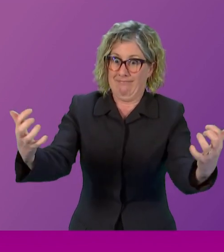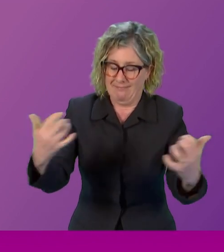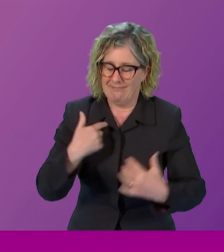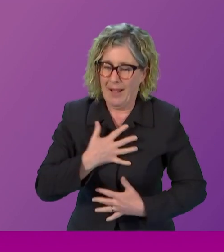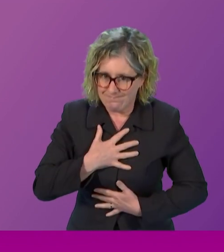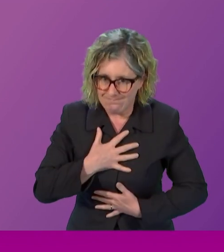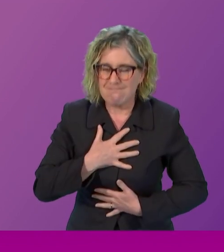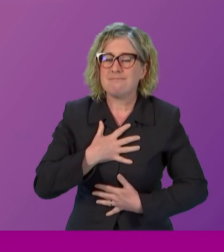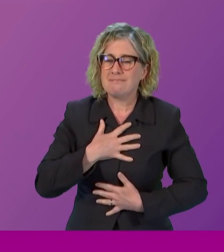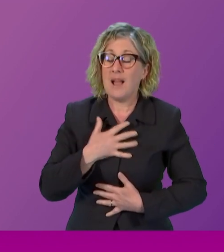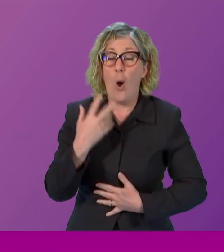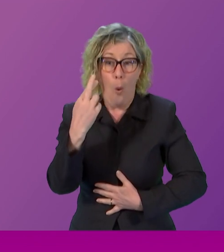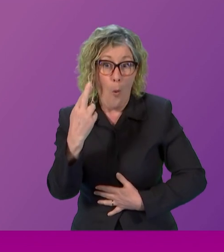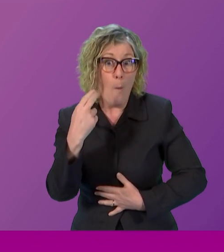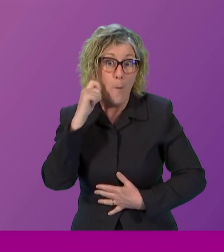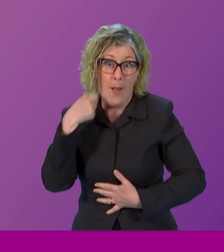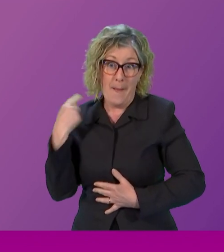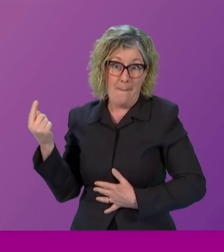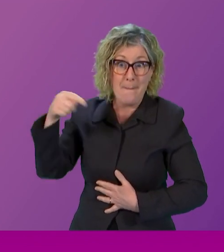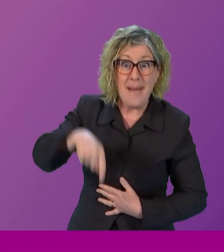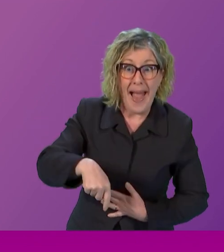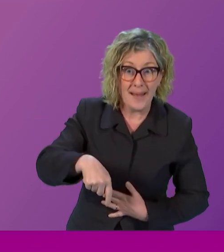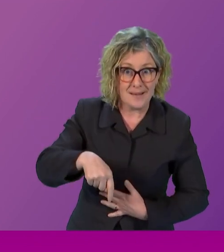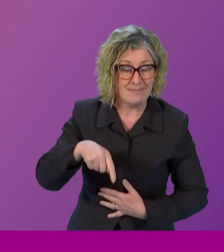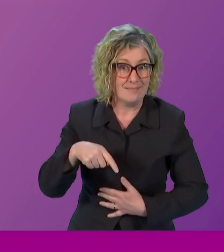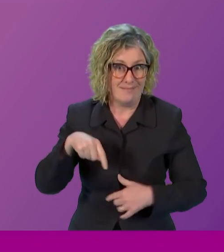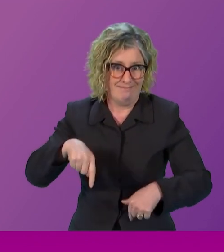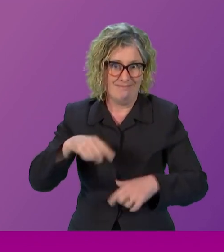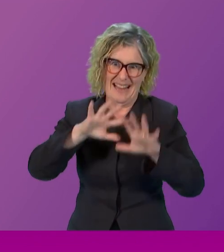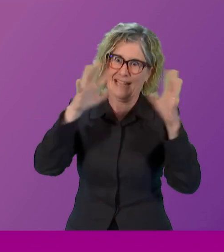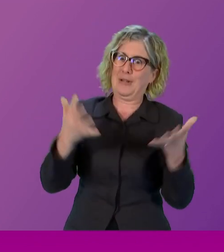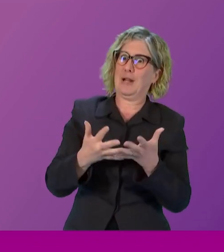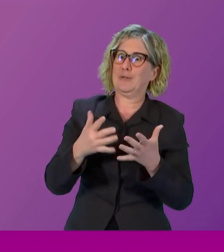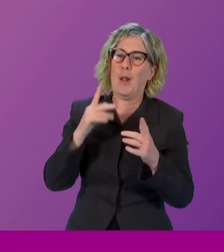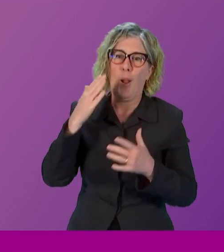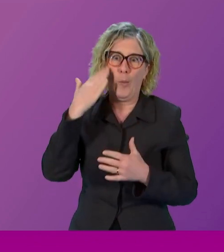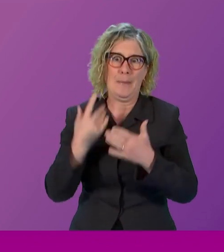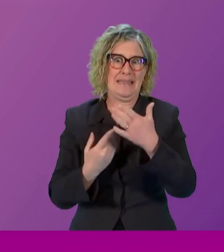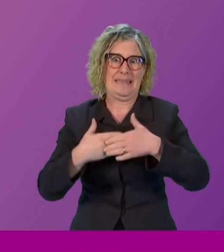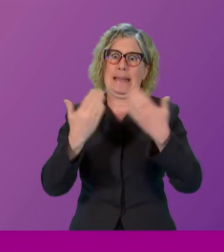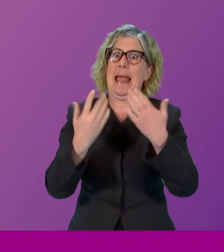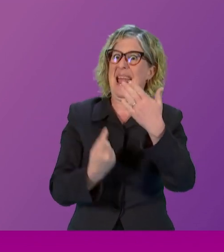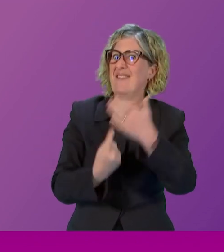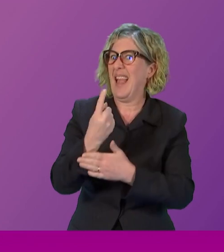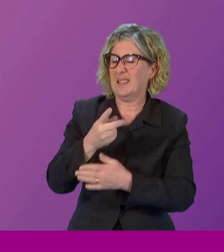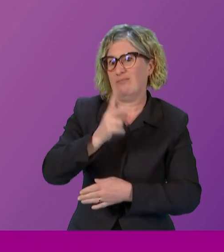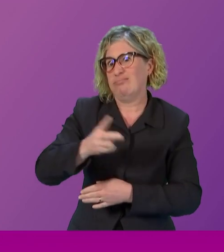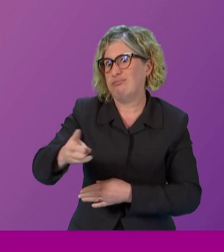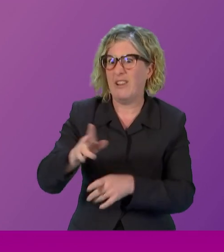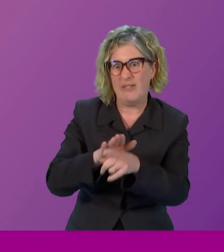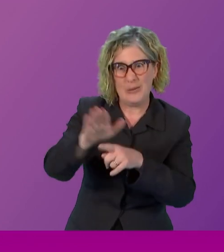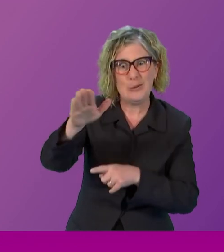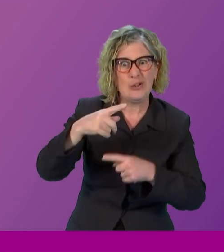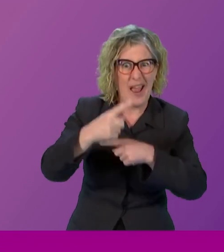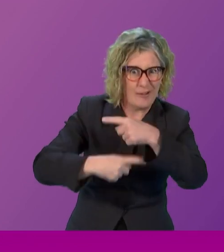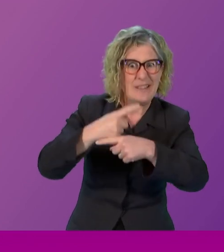hope that I will be back at this International Women's Day event many, many times in years to come. But this